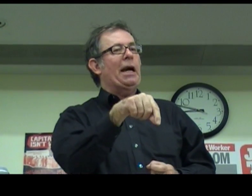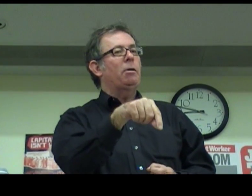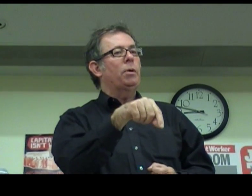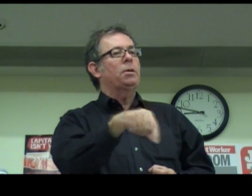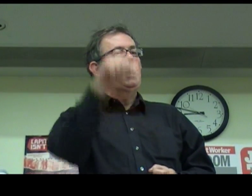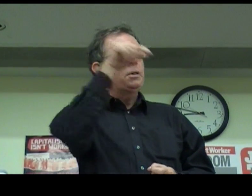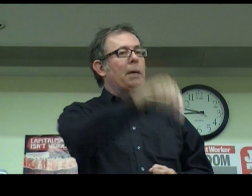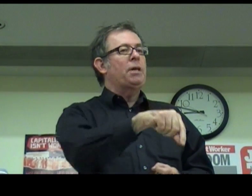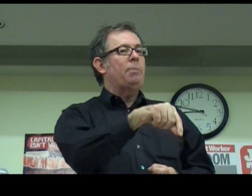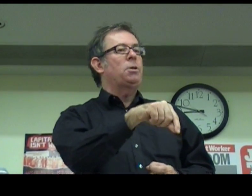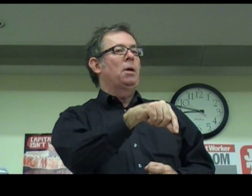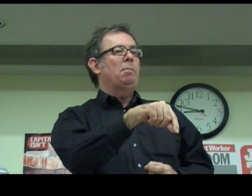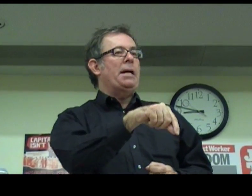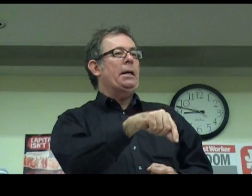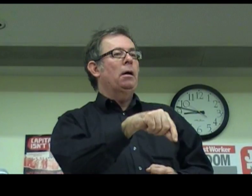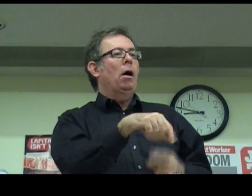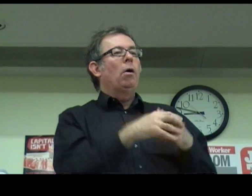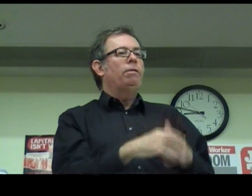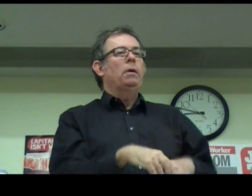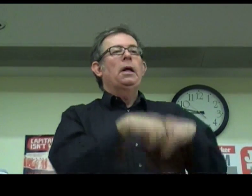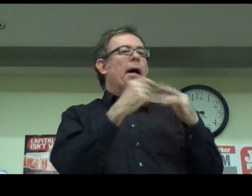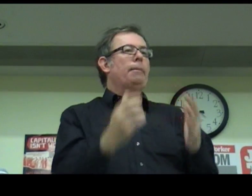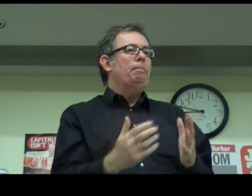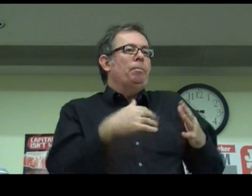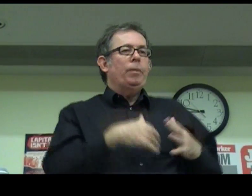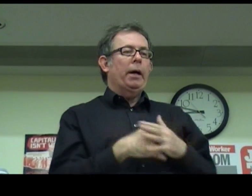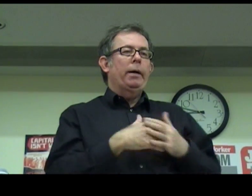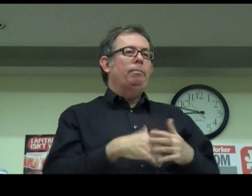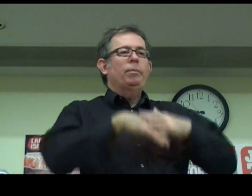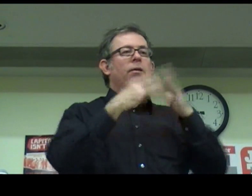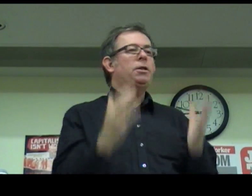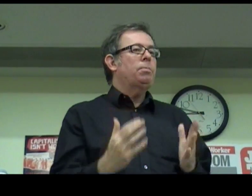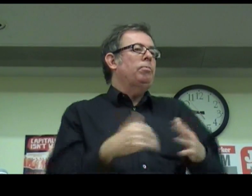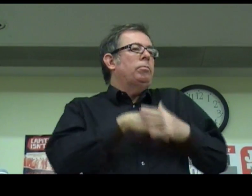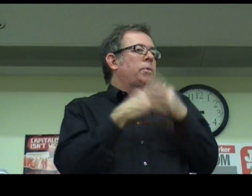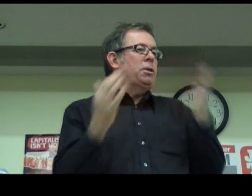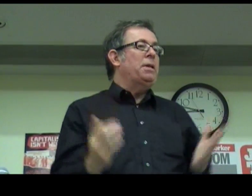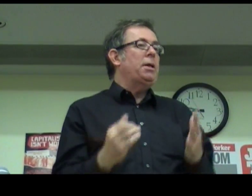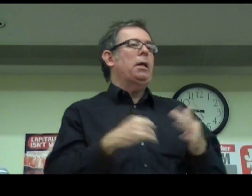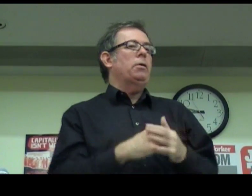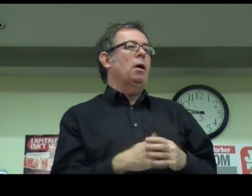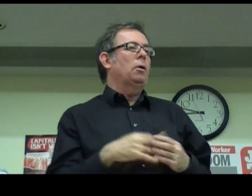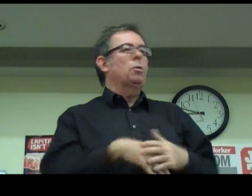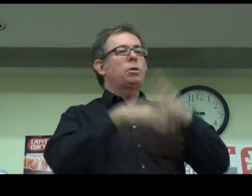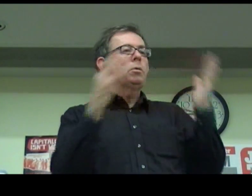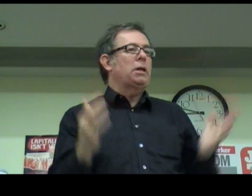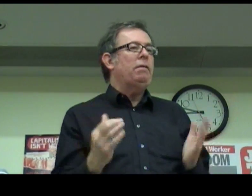the Arab world, sometimes make, of dismissing the Holocaust, even,